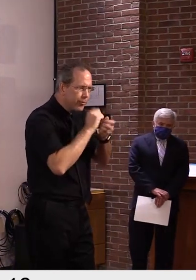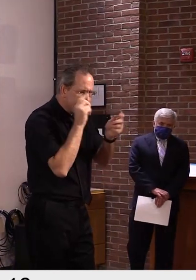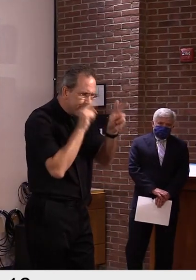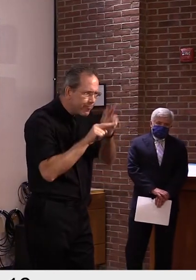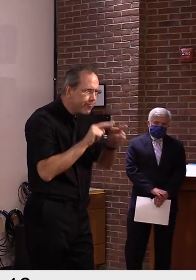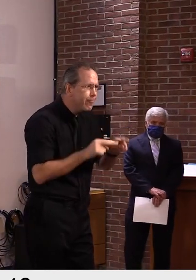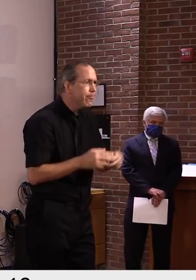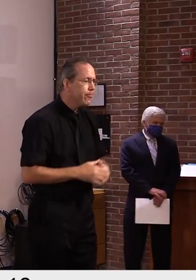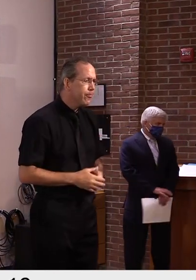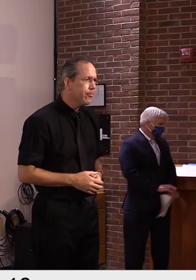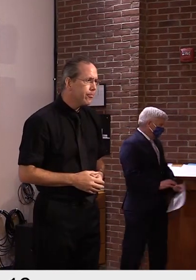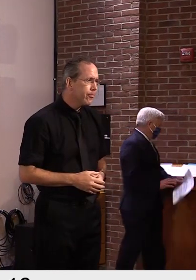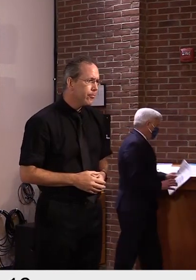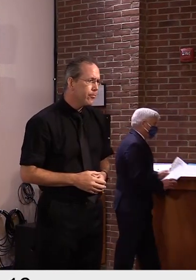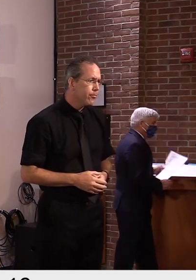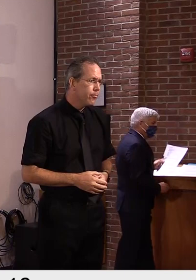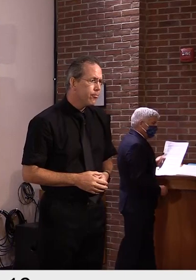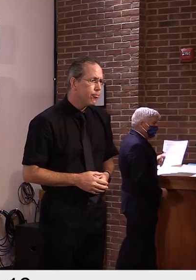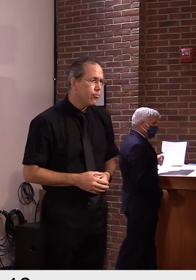Alec Burlington Free Press.